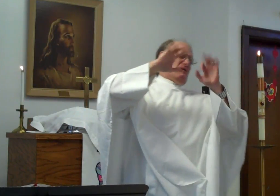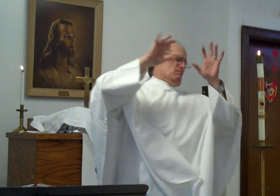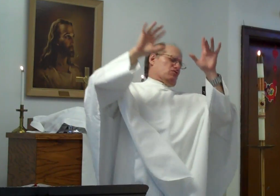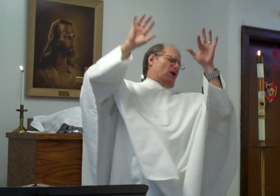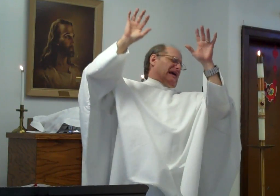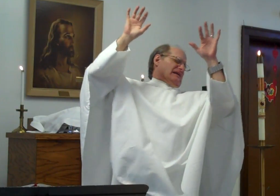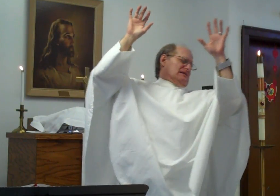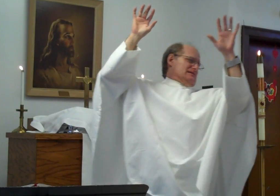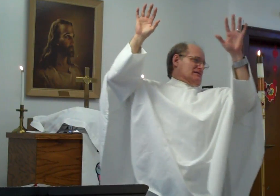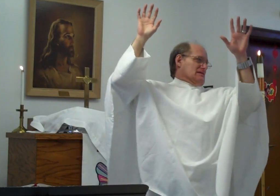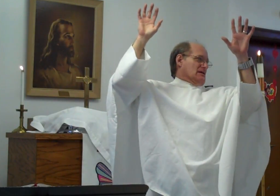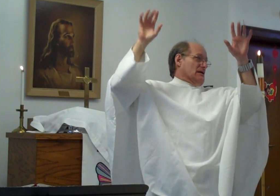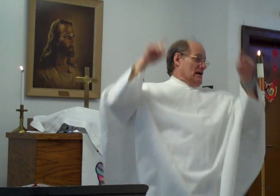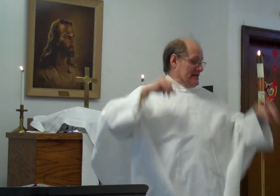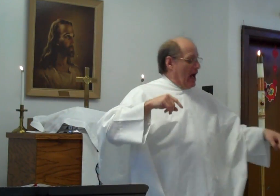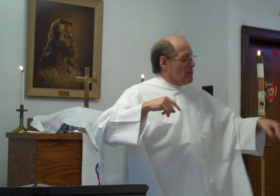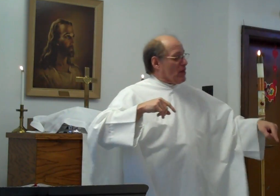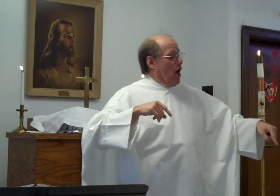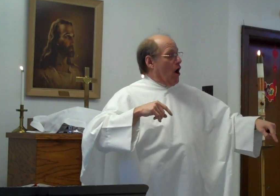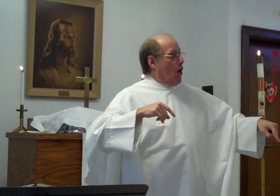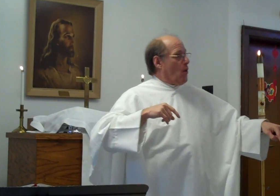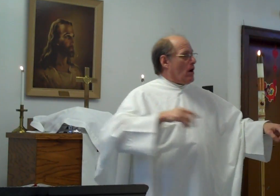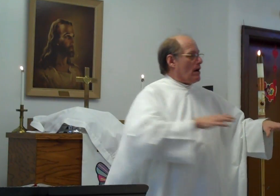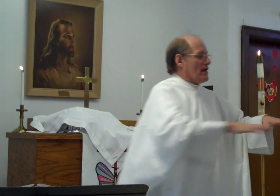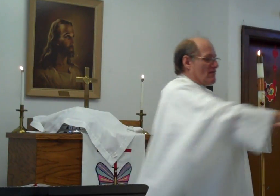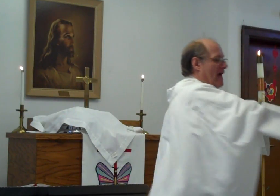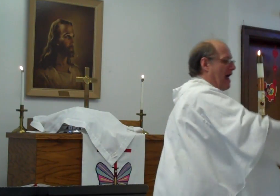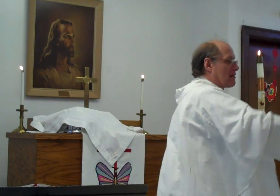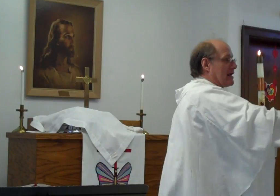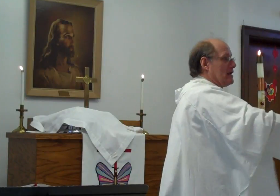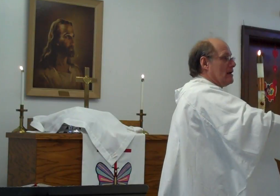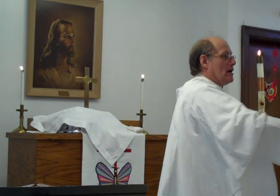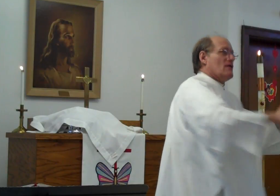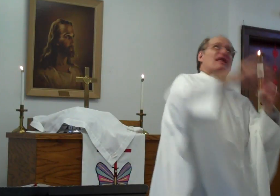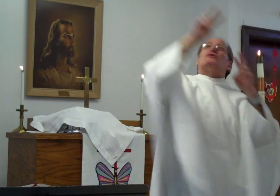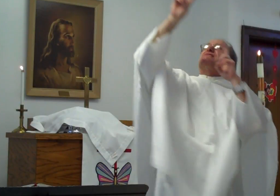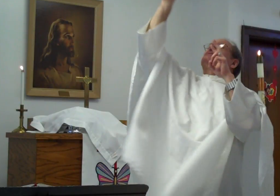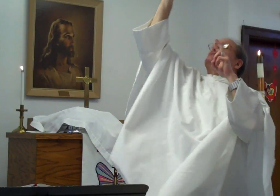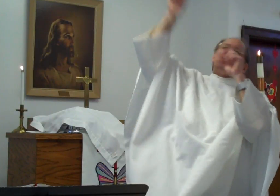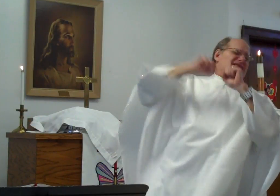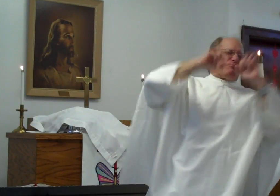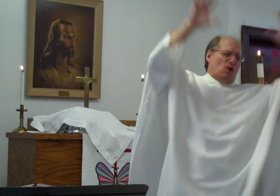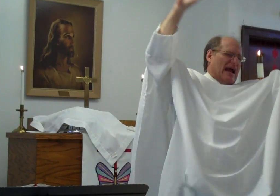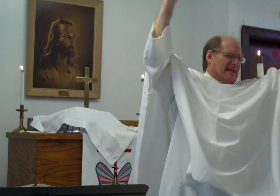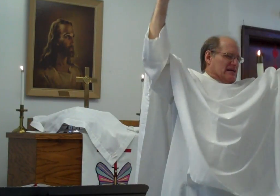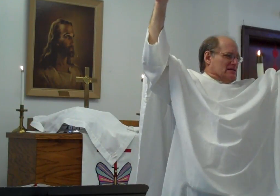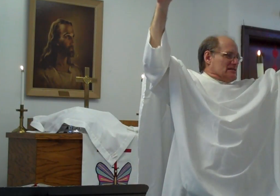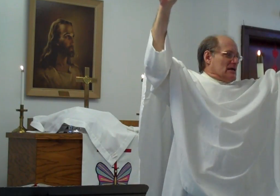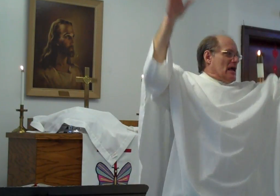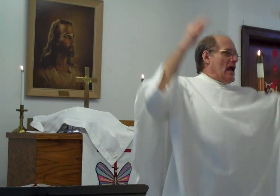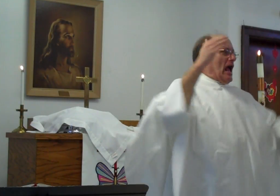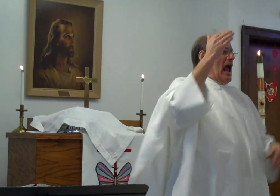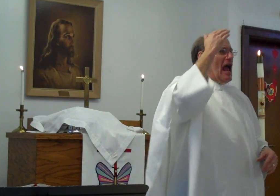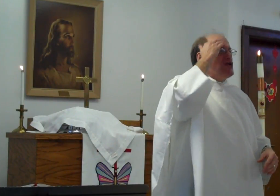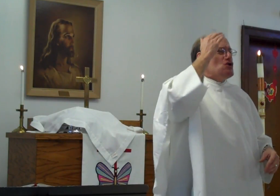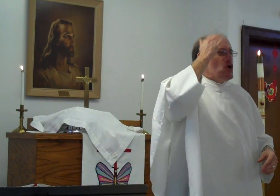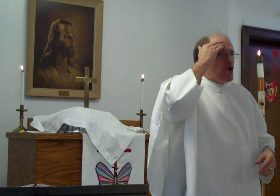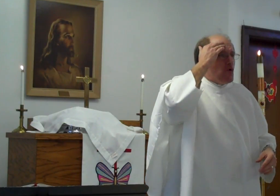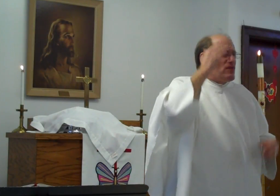brightness down below in the valley, they could see the brightness and knew